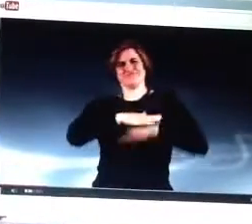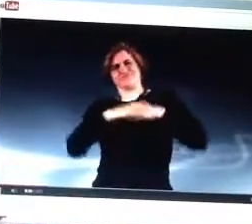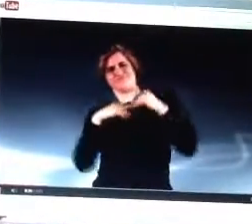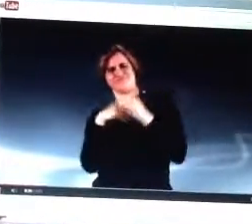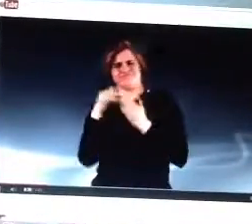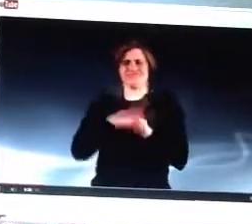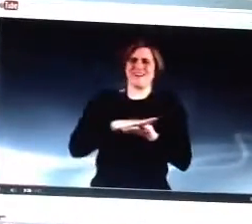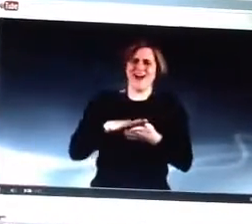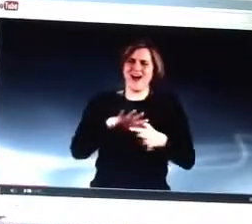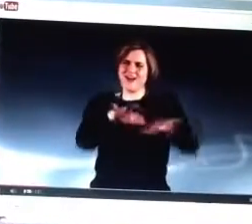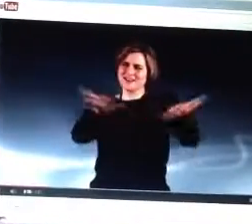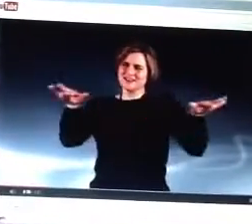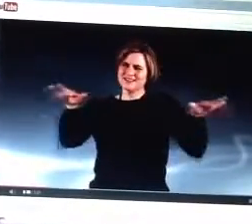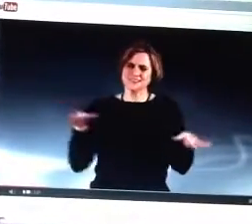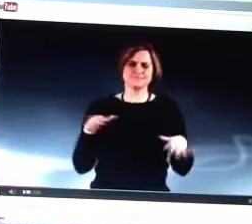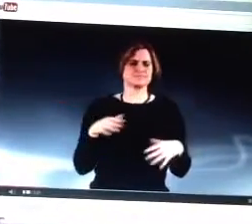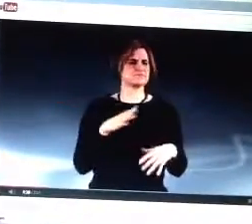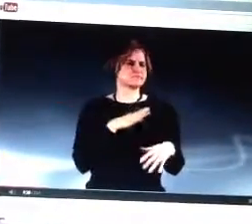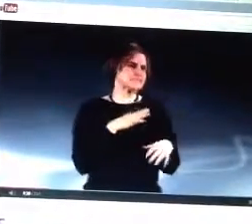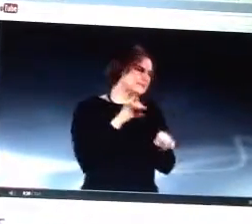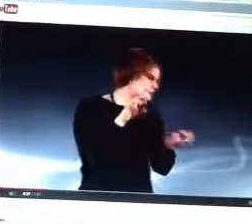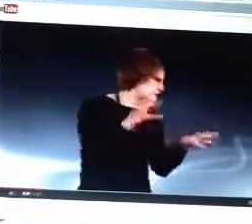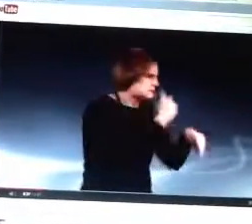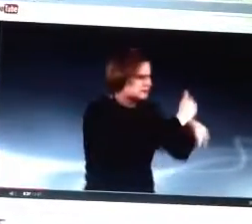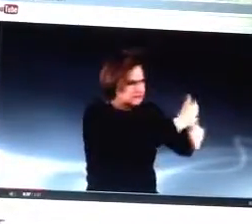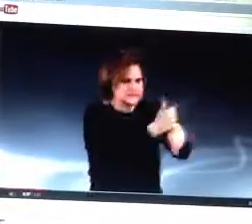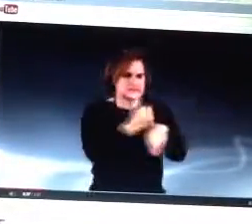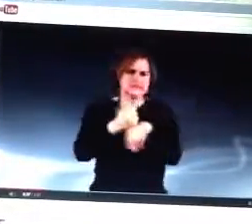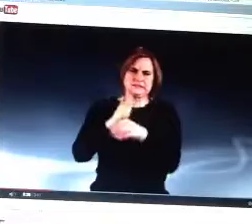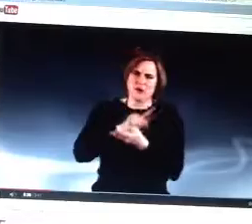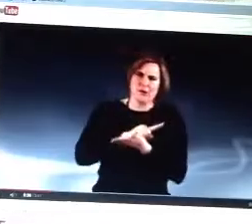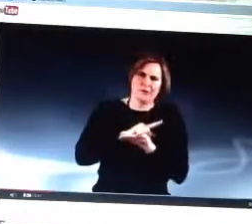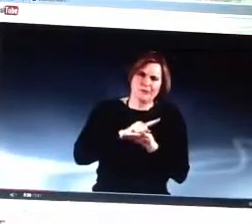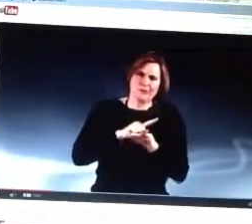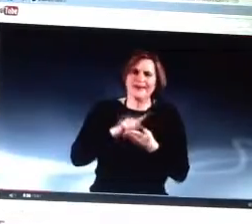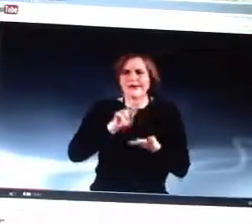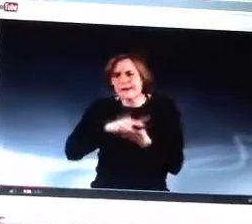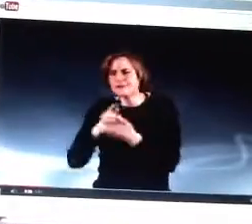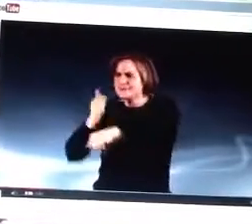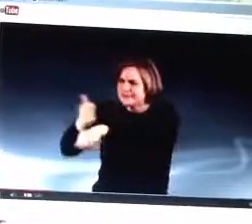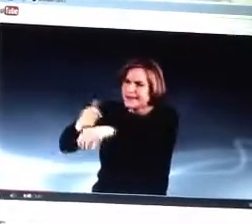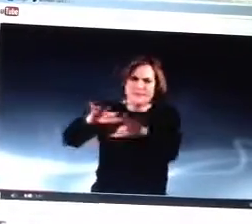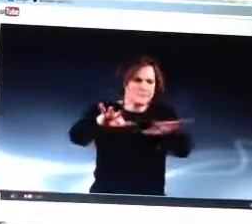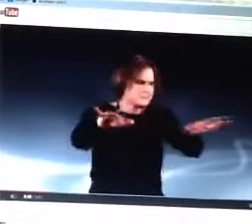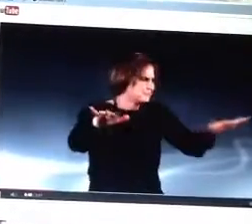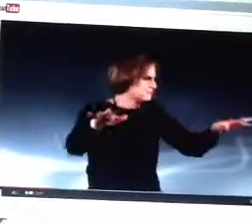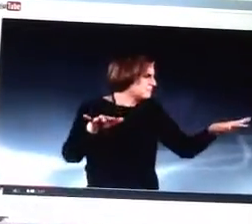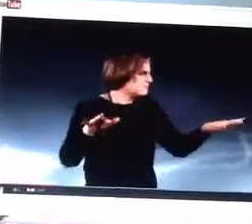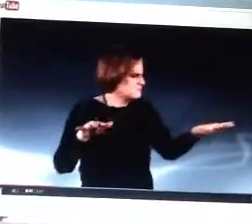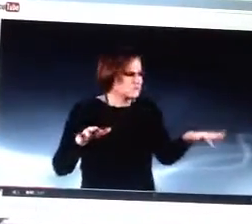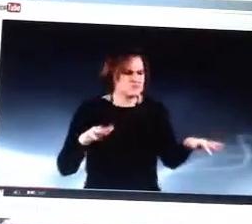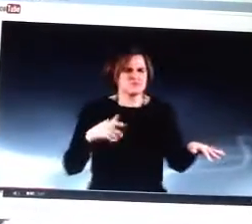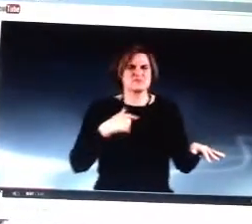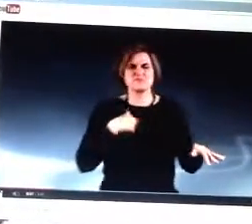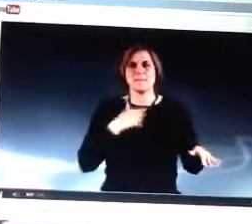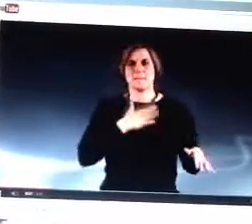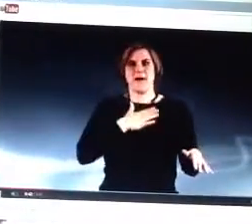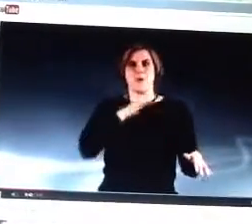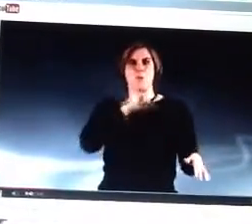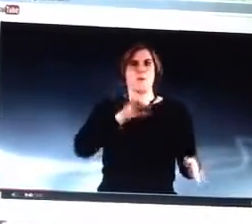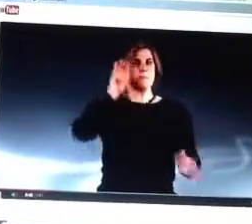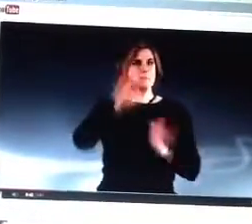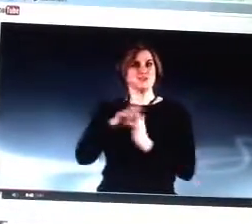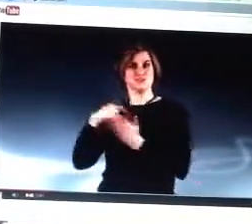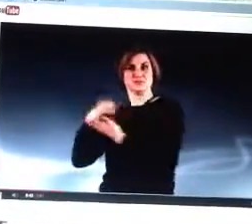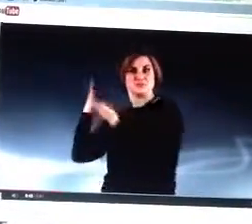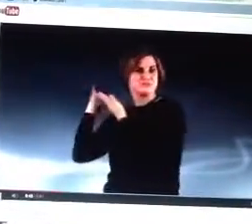We have boxes on the upstairs and downstairs floor. My goal was to try to set everything up within a week, and to have everything clear